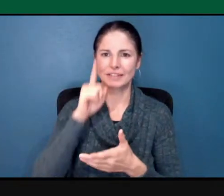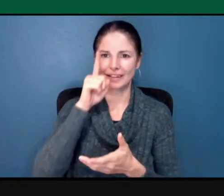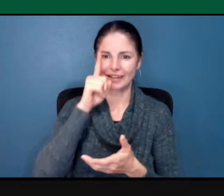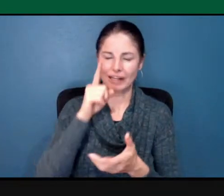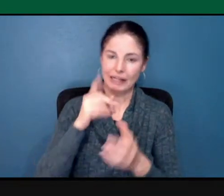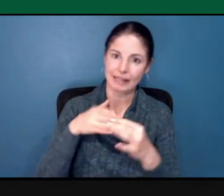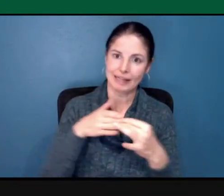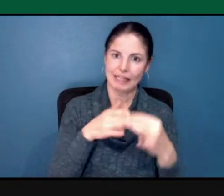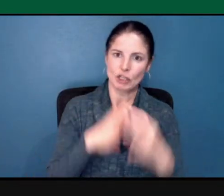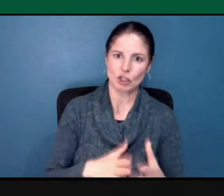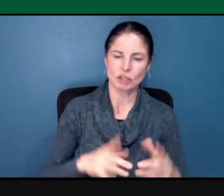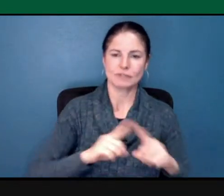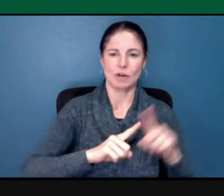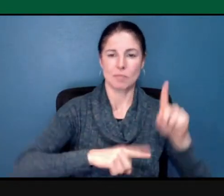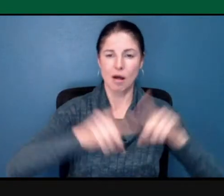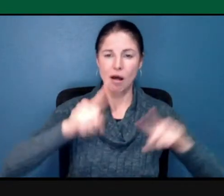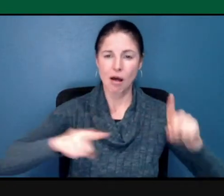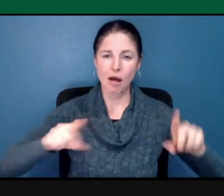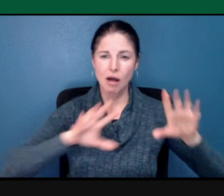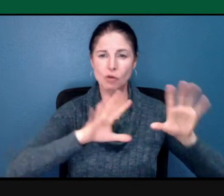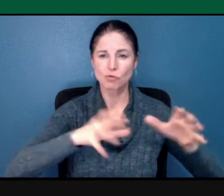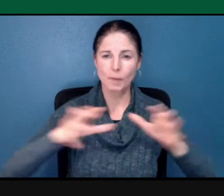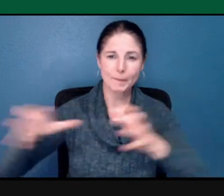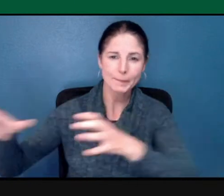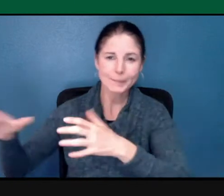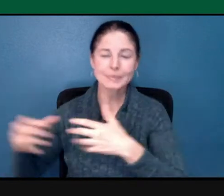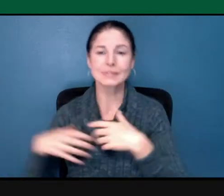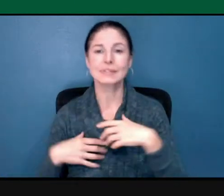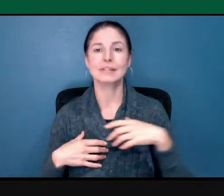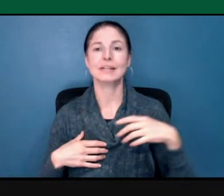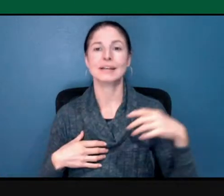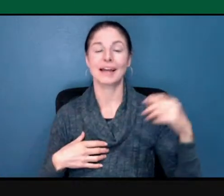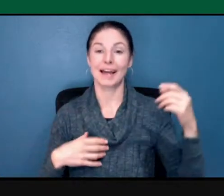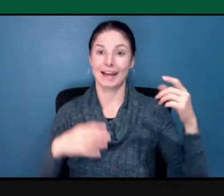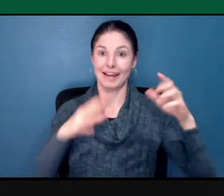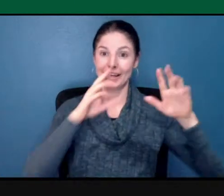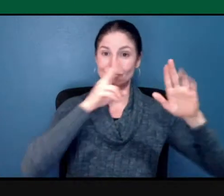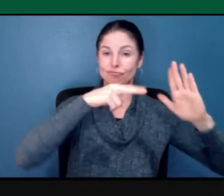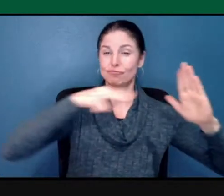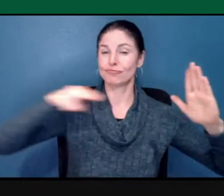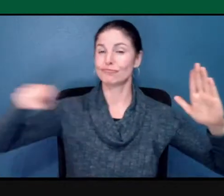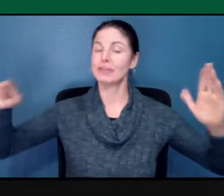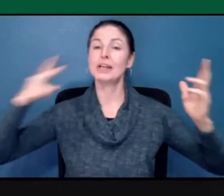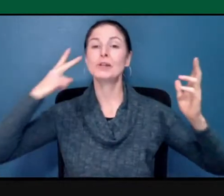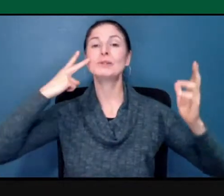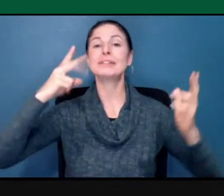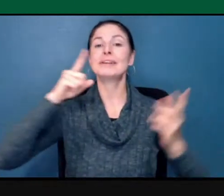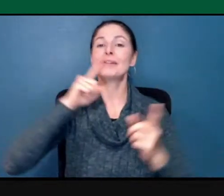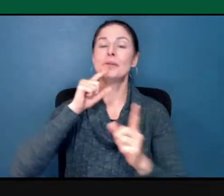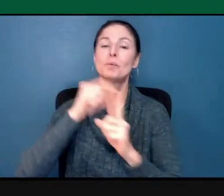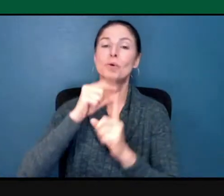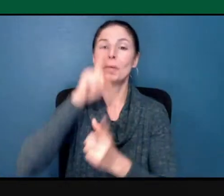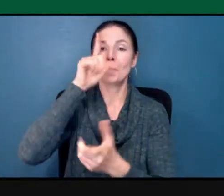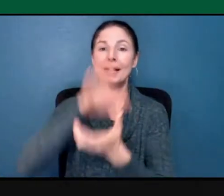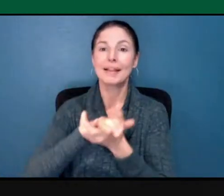And throughout the mural, you see the word Believe in the home language of the students that